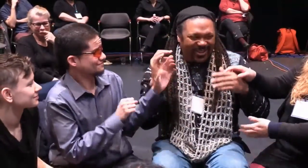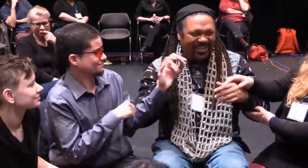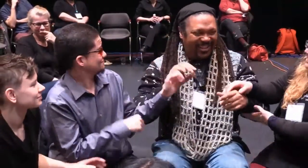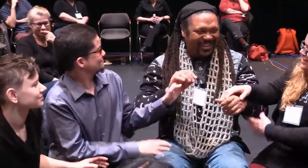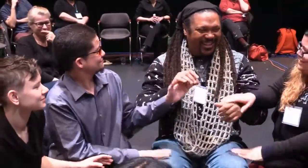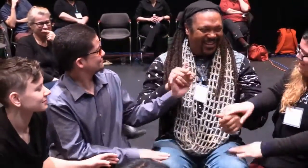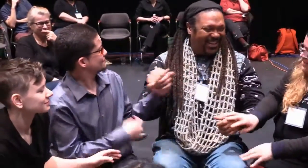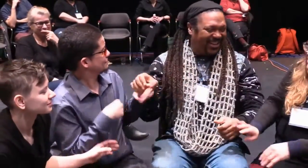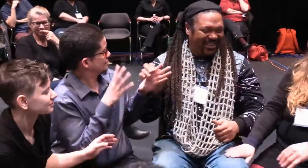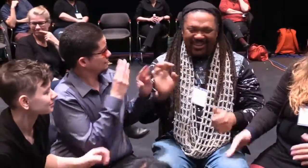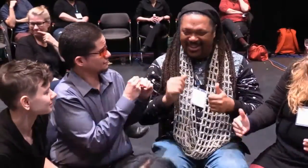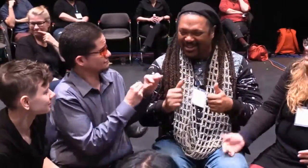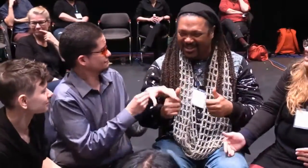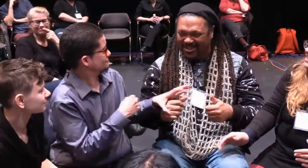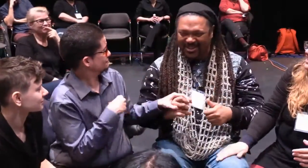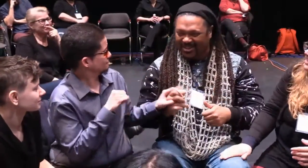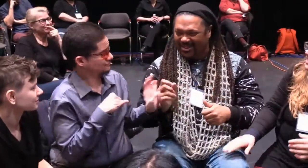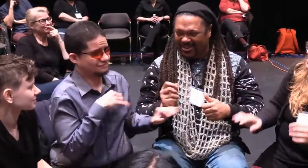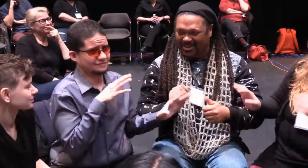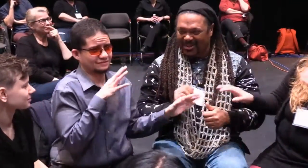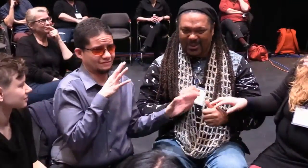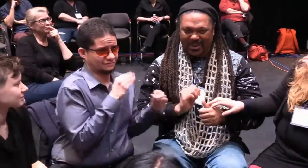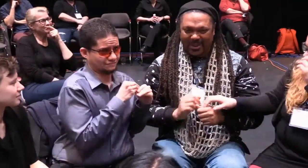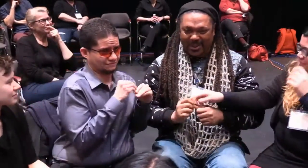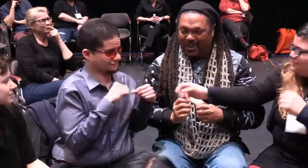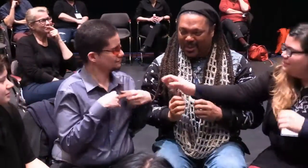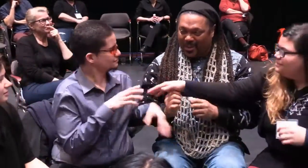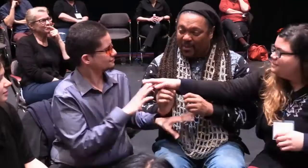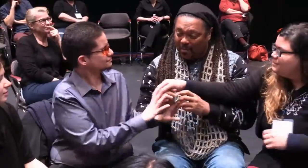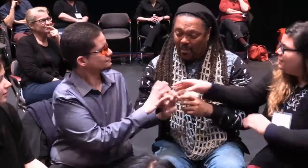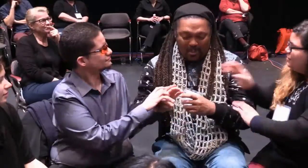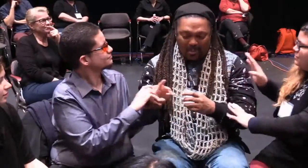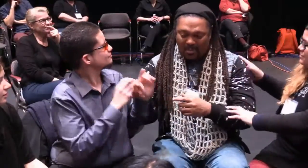you. I'm with you. Thank you. Beautiful. Can I say something?